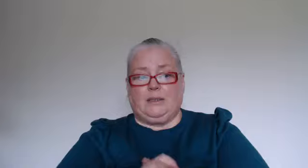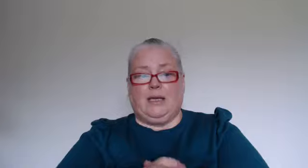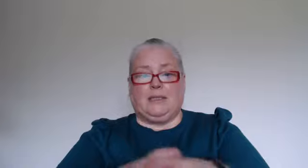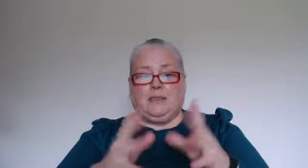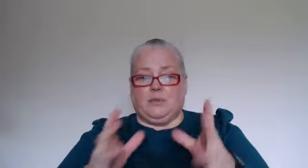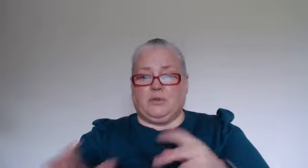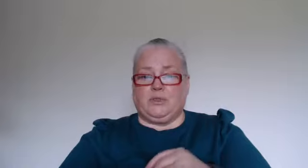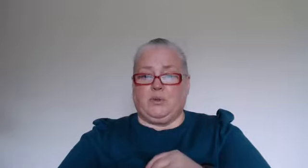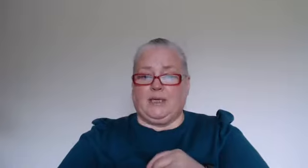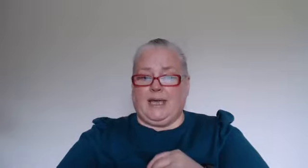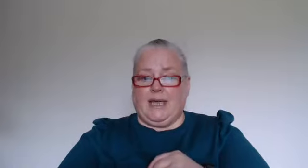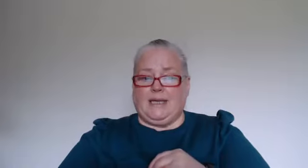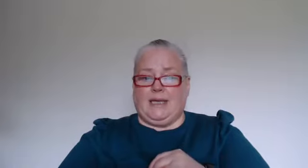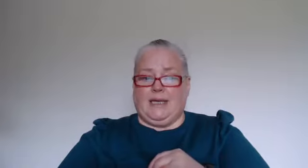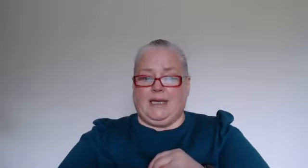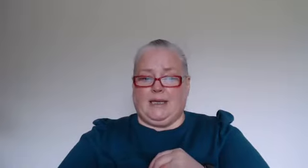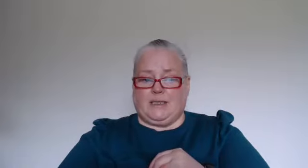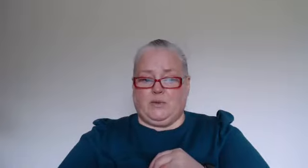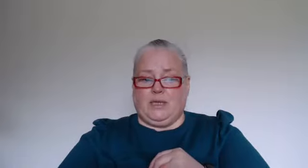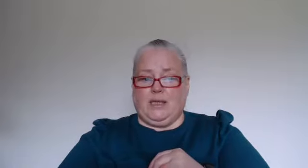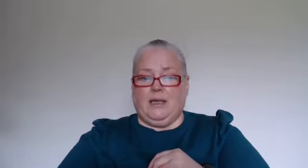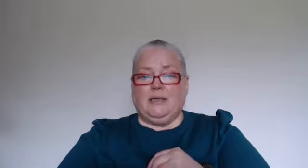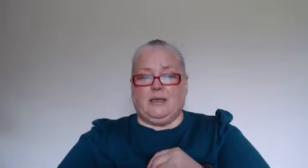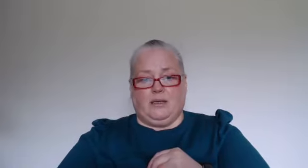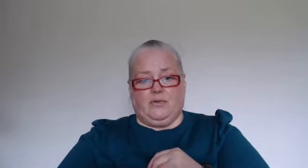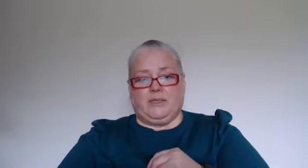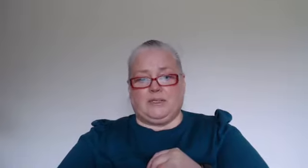and i will talk to you all again next week thank you for listening